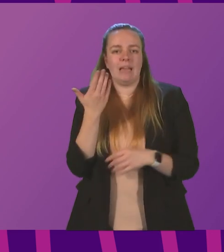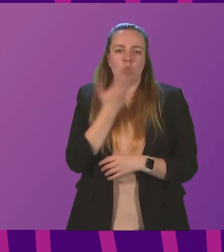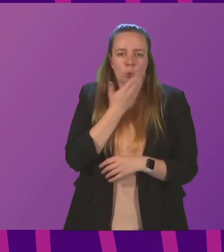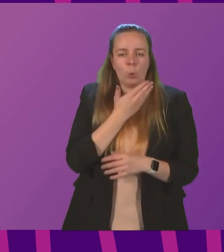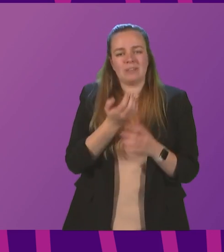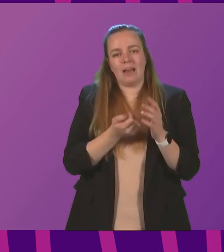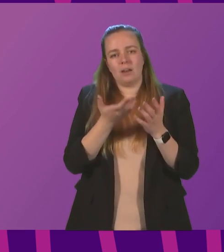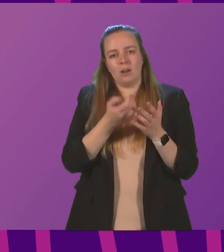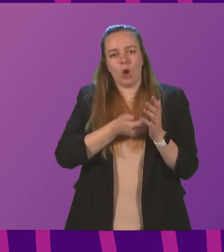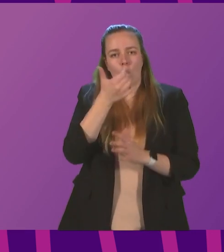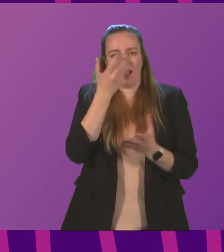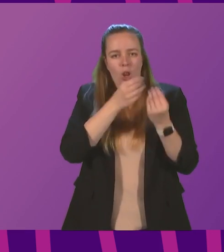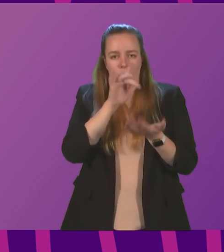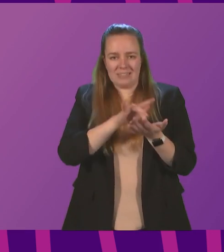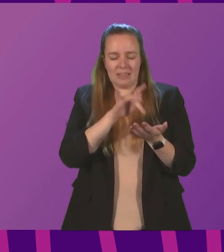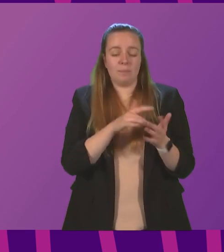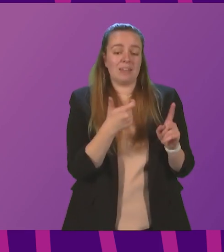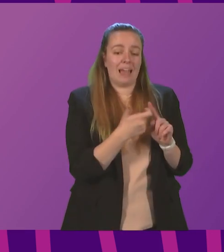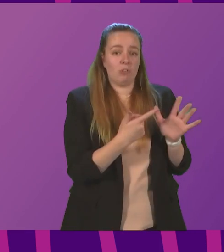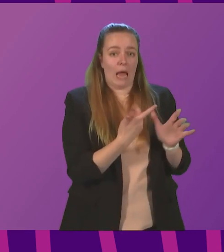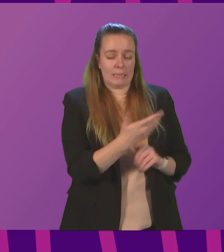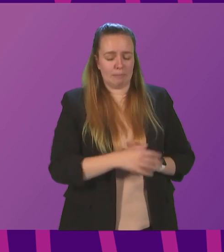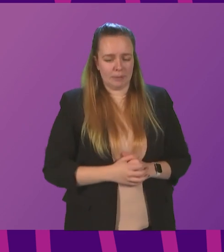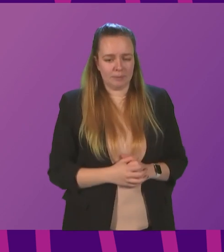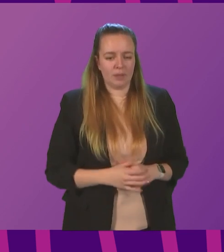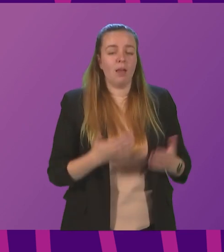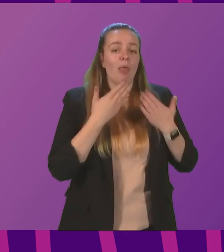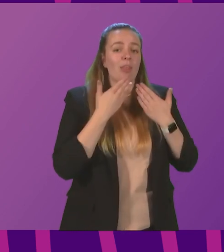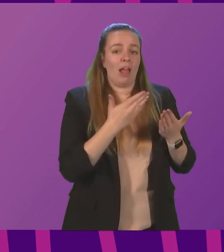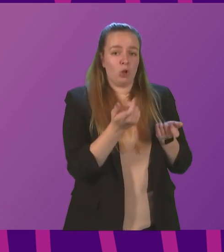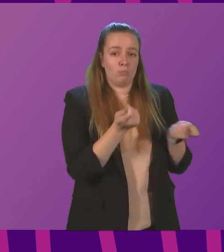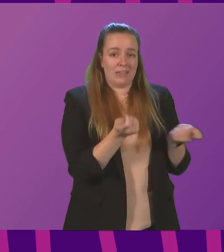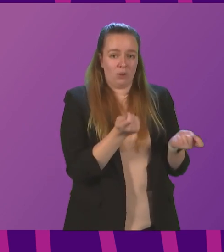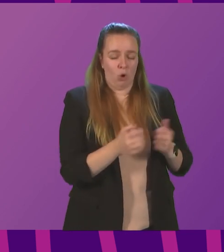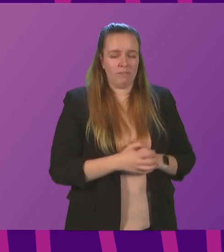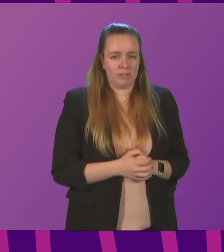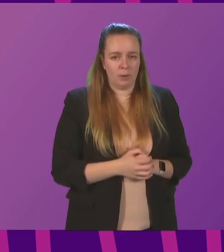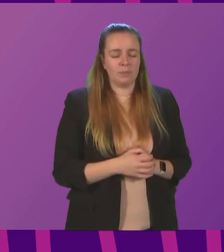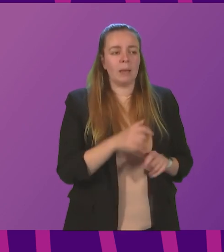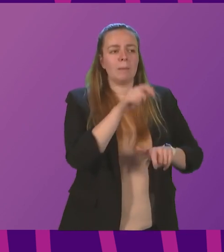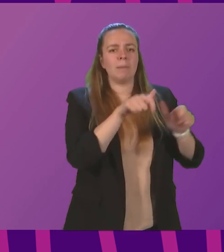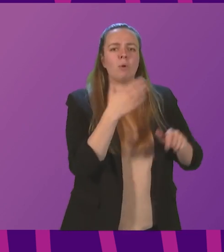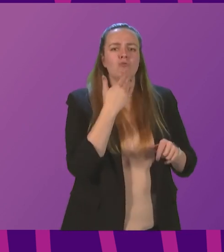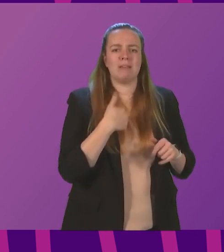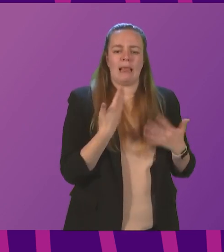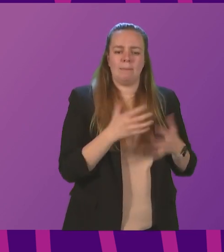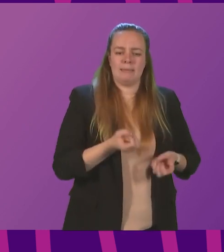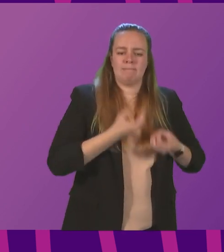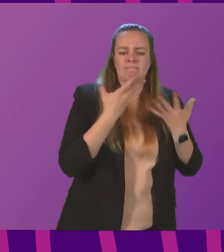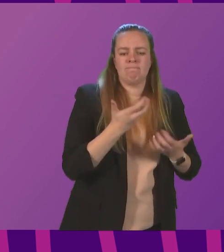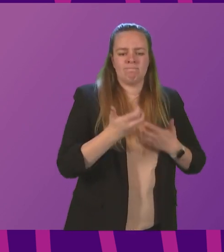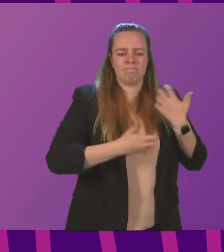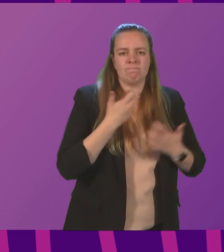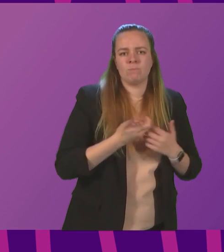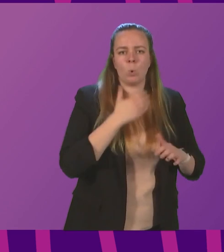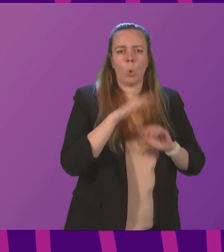Karen Adam to be followed by Stephen Kerr. Thank you, President Officer. People have recently expressed their frustration at